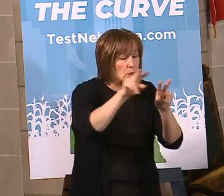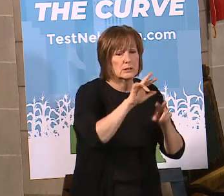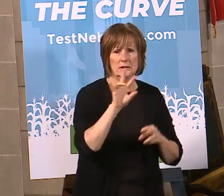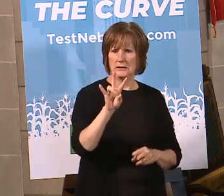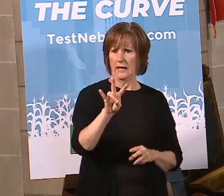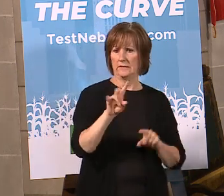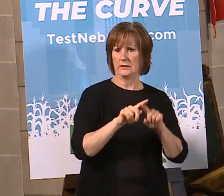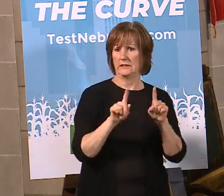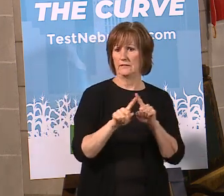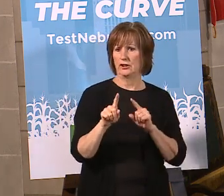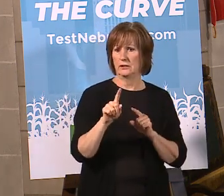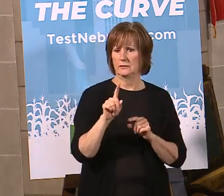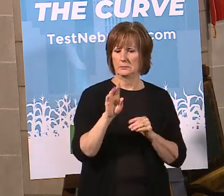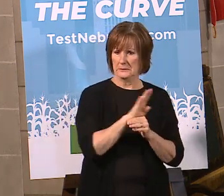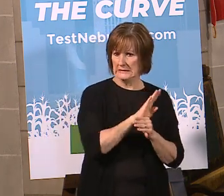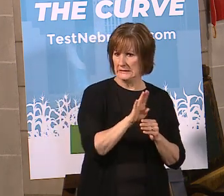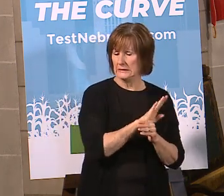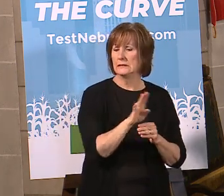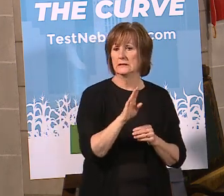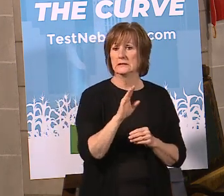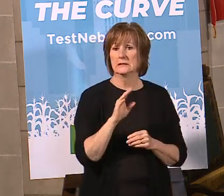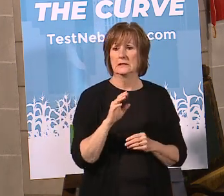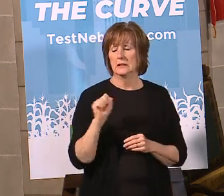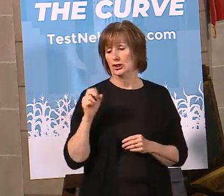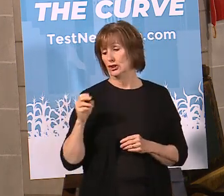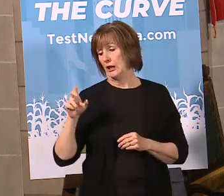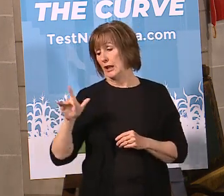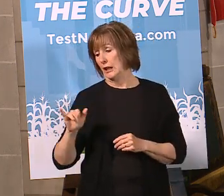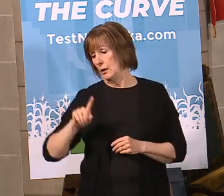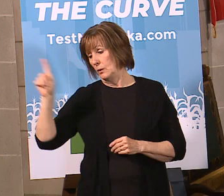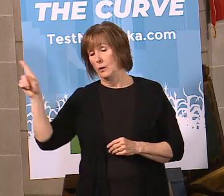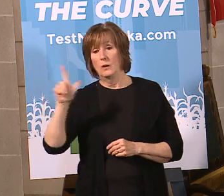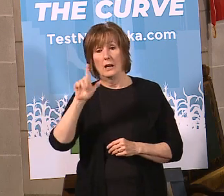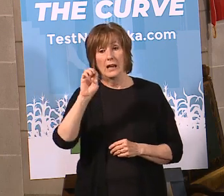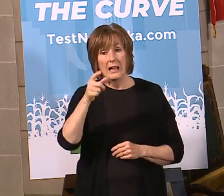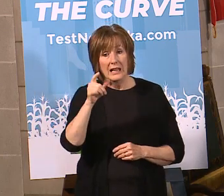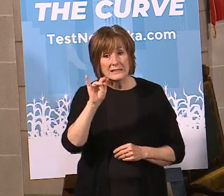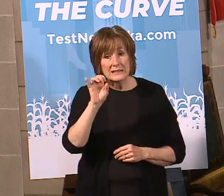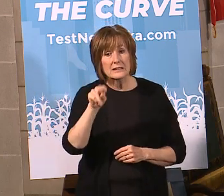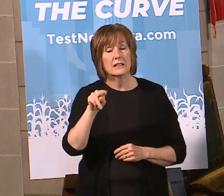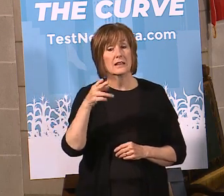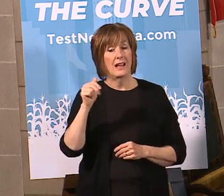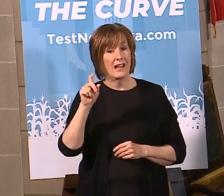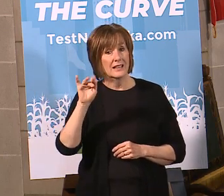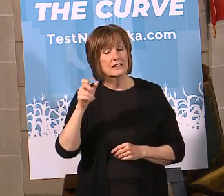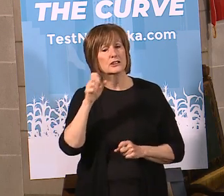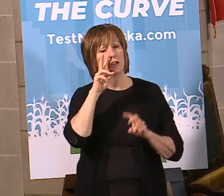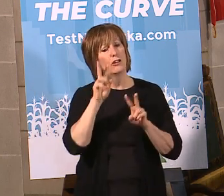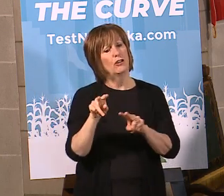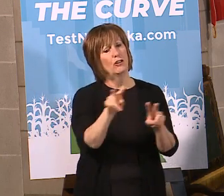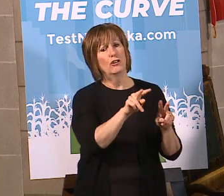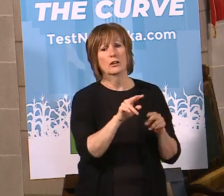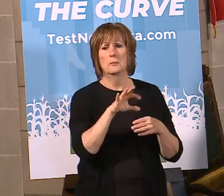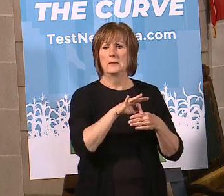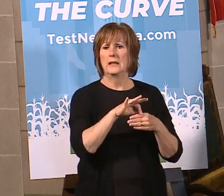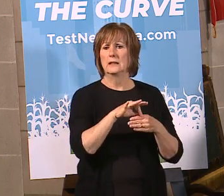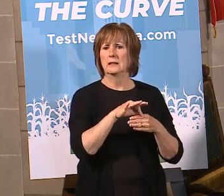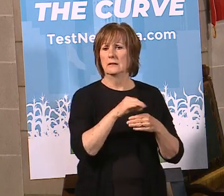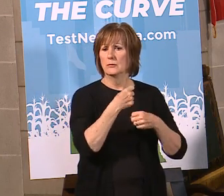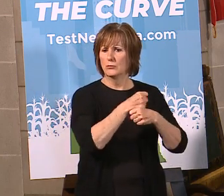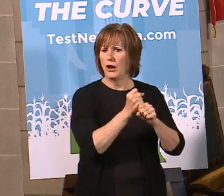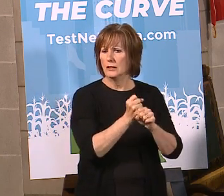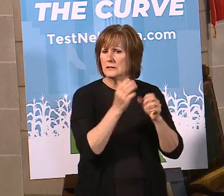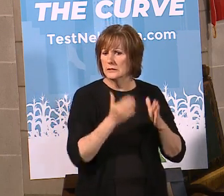toured about seven facilities that are actually. I know Shelly's out again today going to Lexington and going to Hastings to be able to tour more facilities. We're working with the